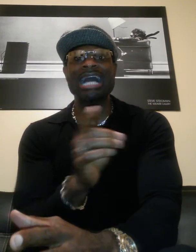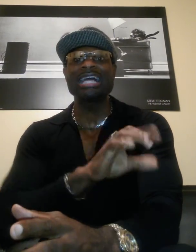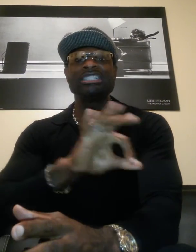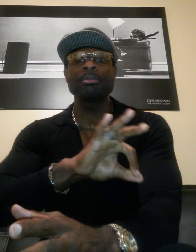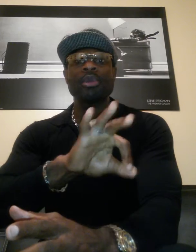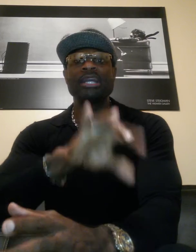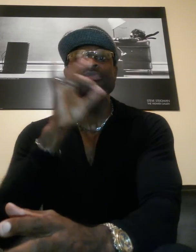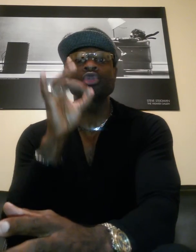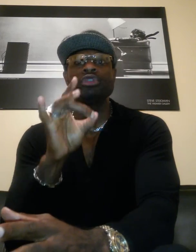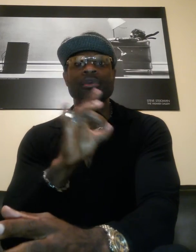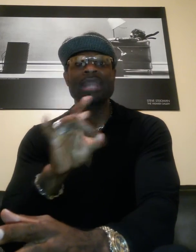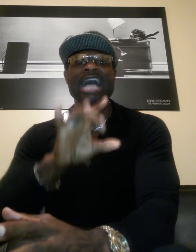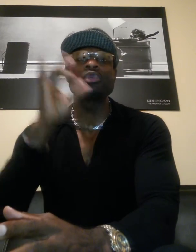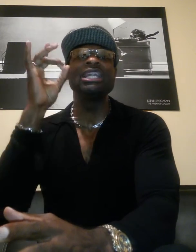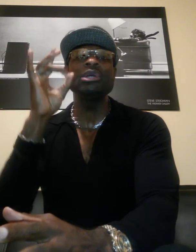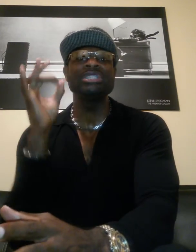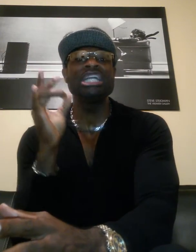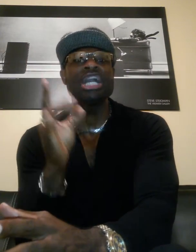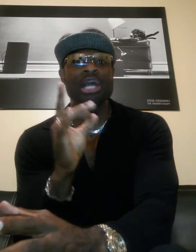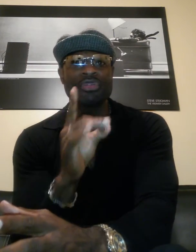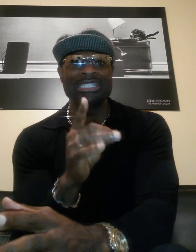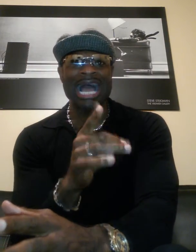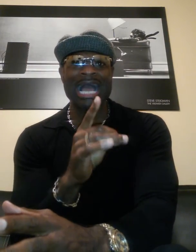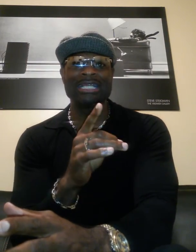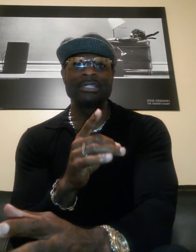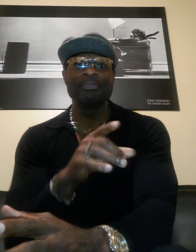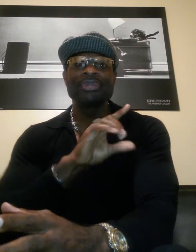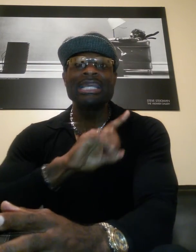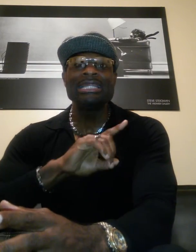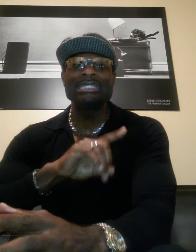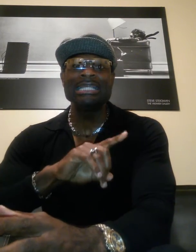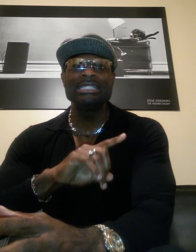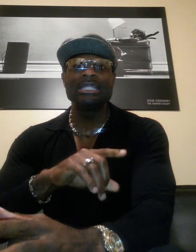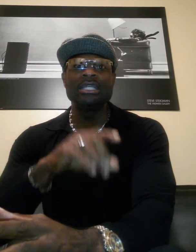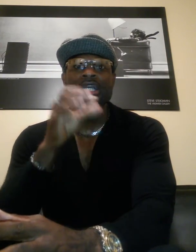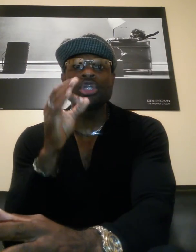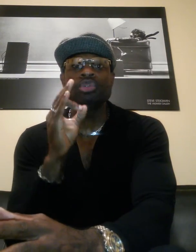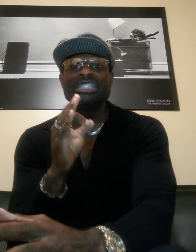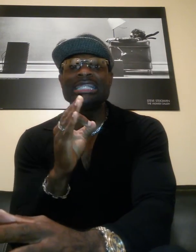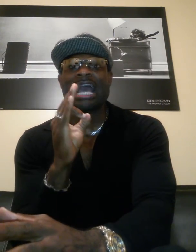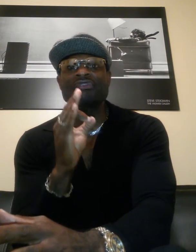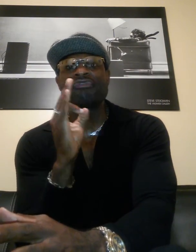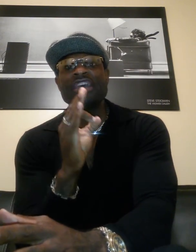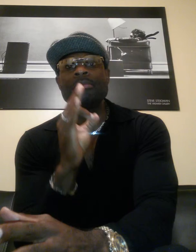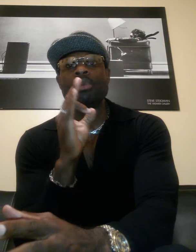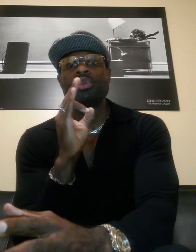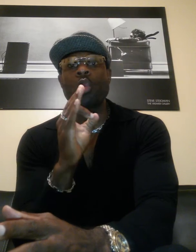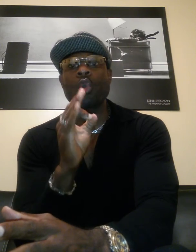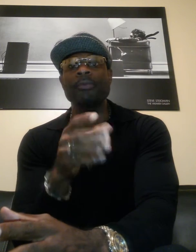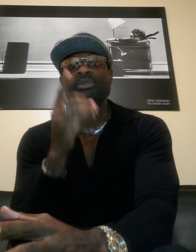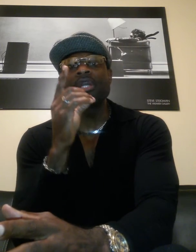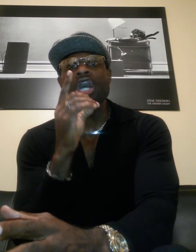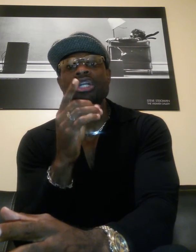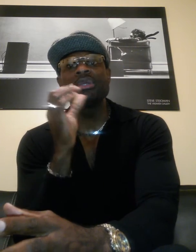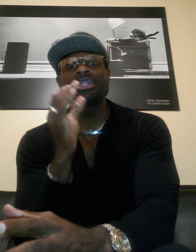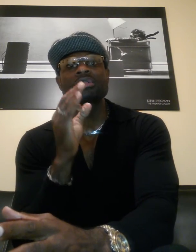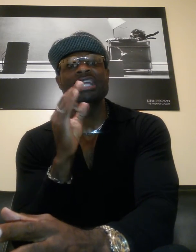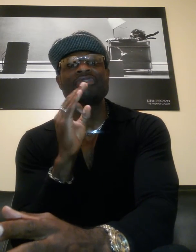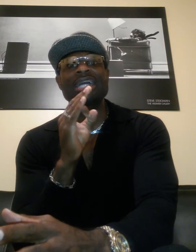disguise, separating truths from lies. Relinquents seek unhealthy ties. In this season, don't seek after fame or reward, but hunger and thirst after